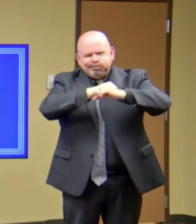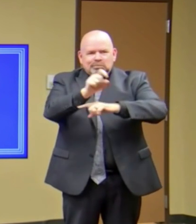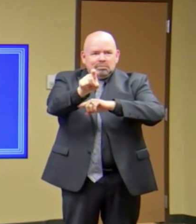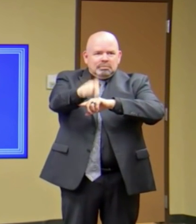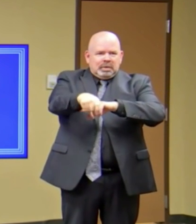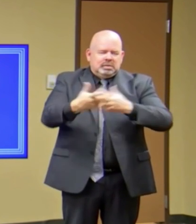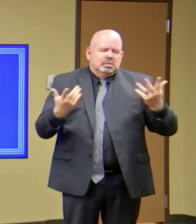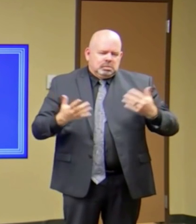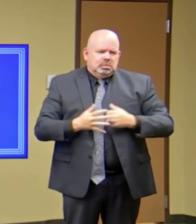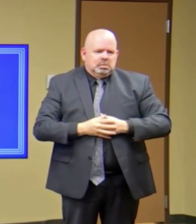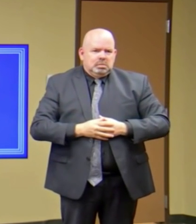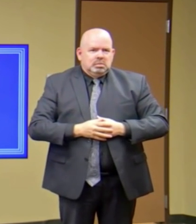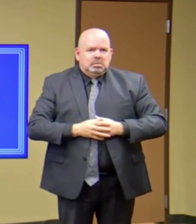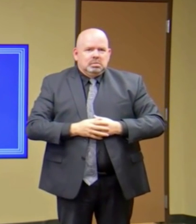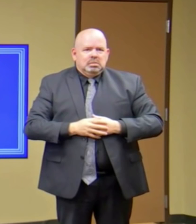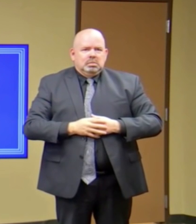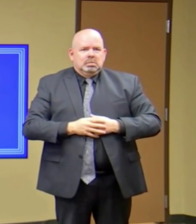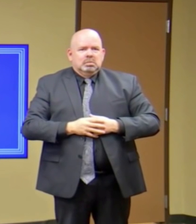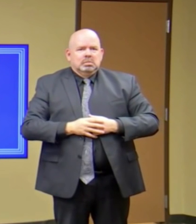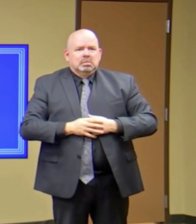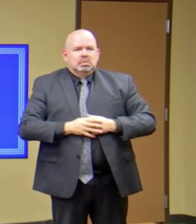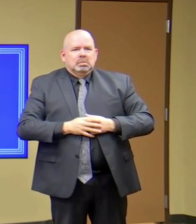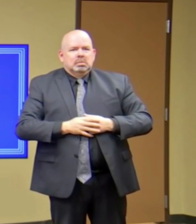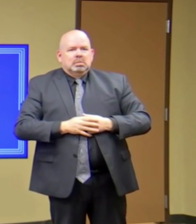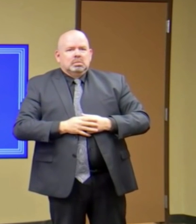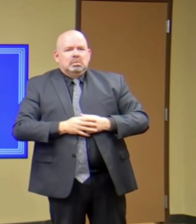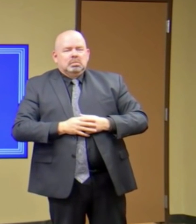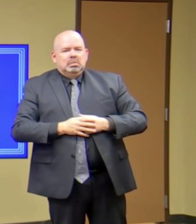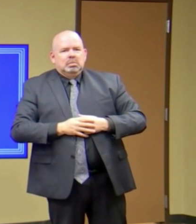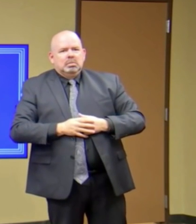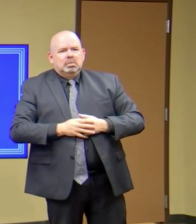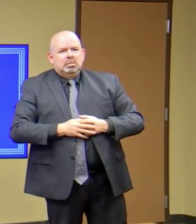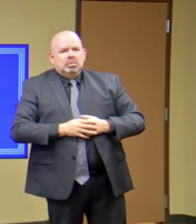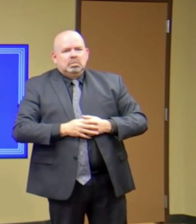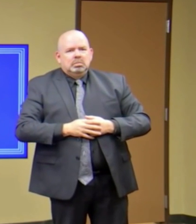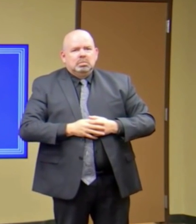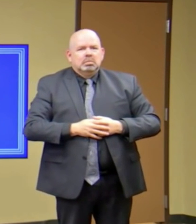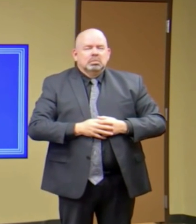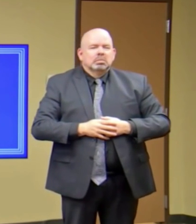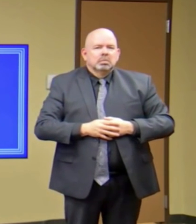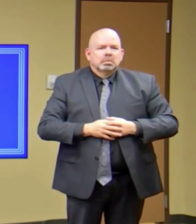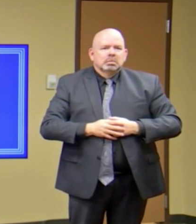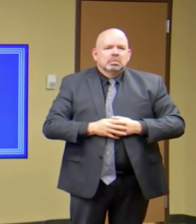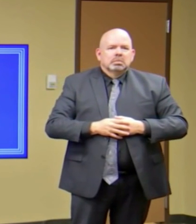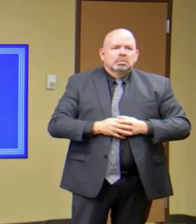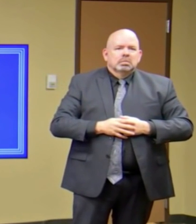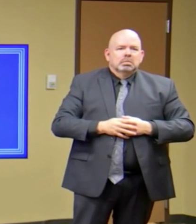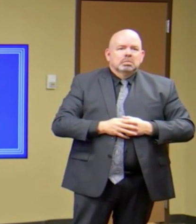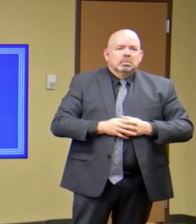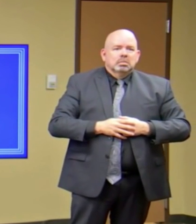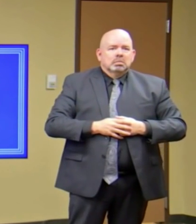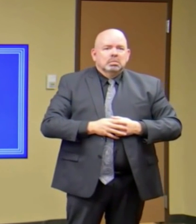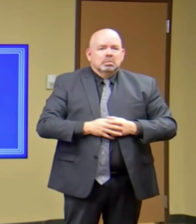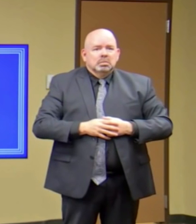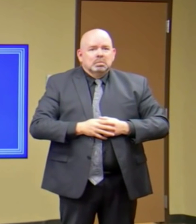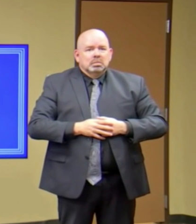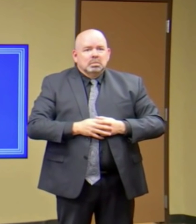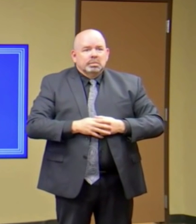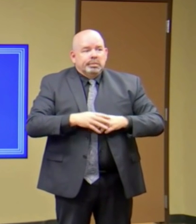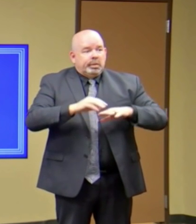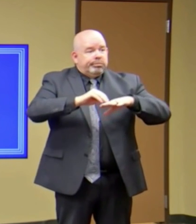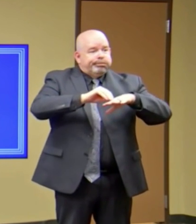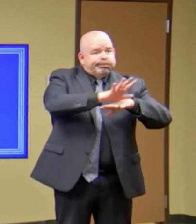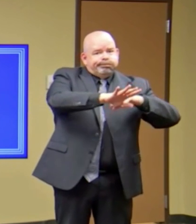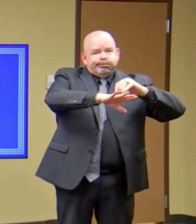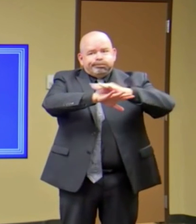We're seeing increasing outbreaks in areas.